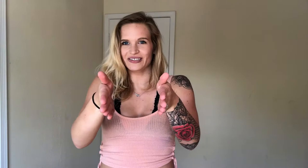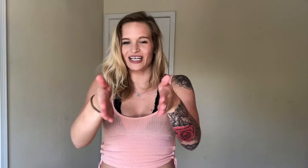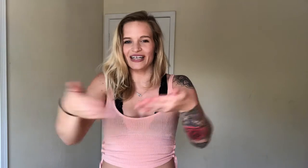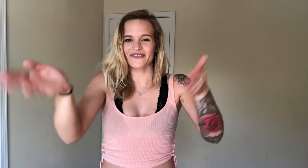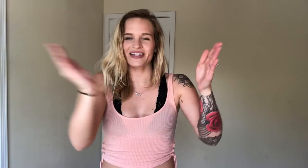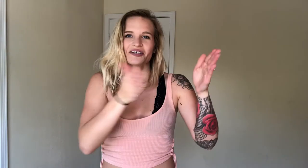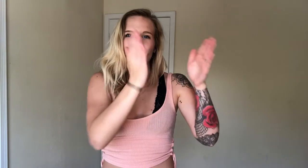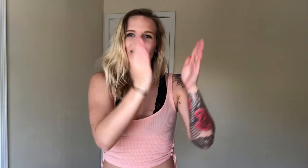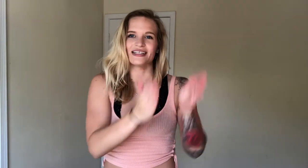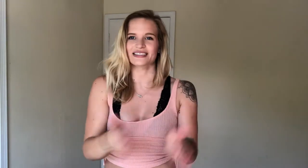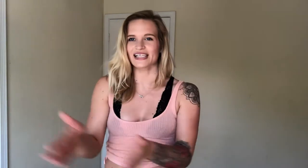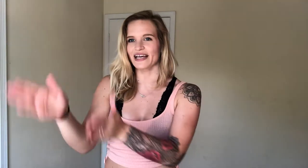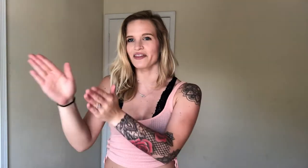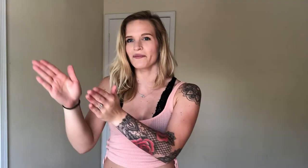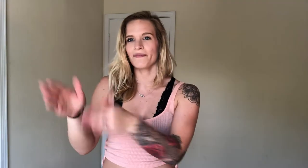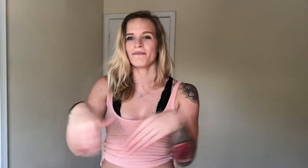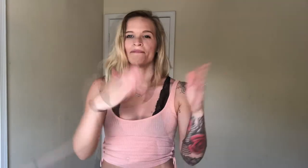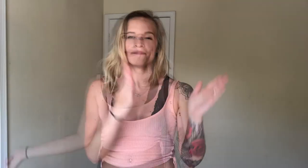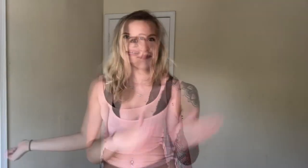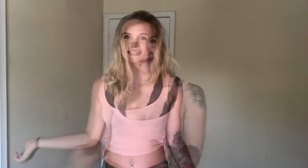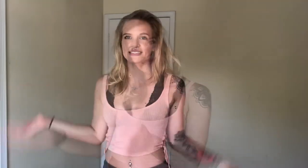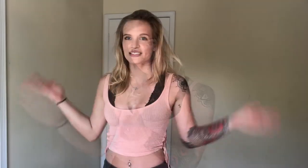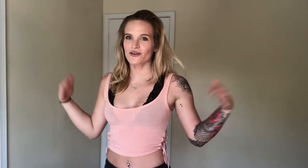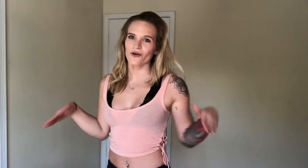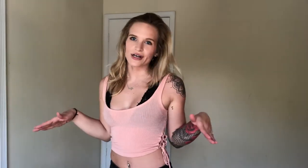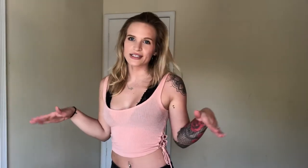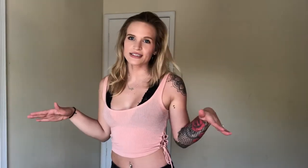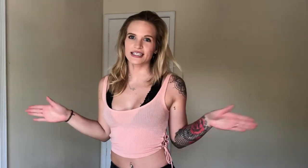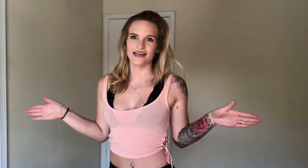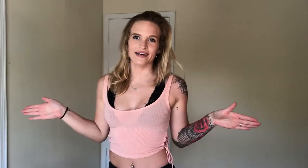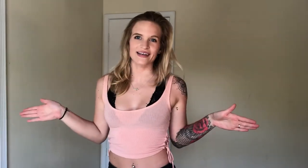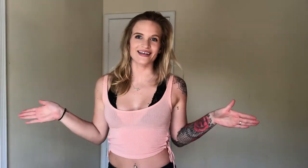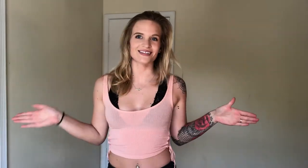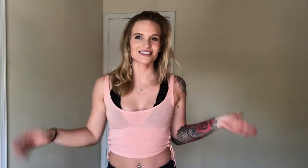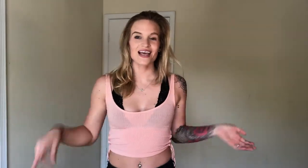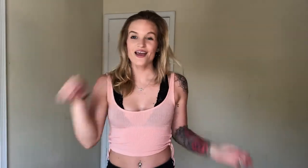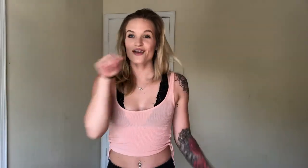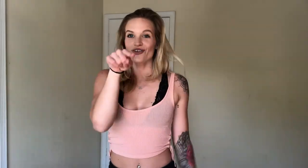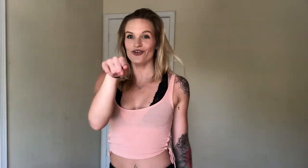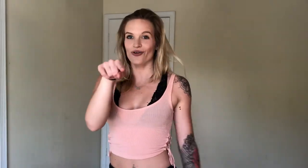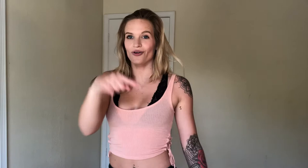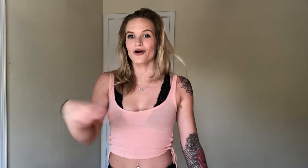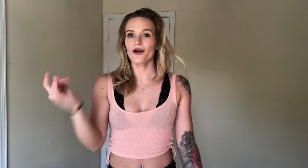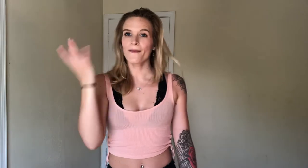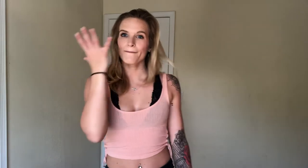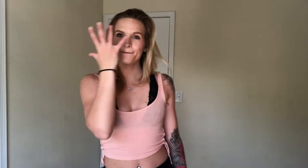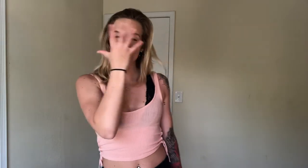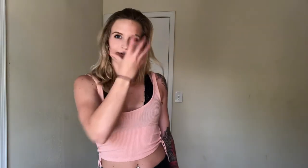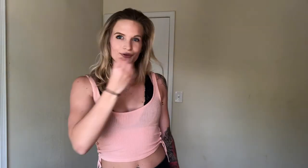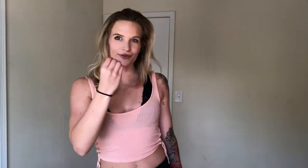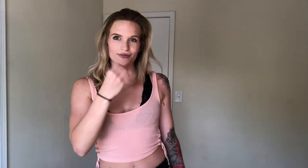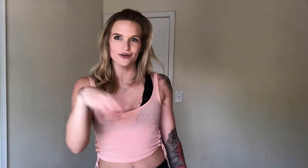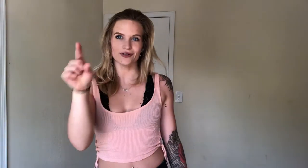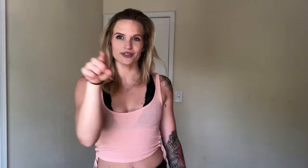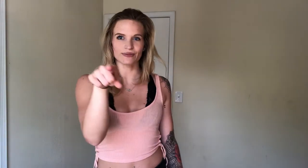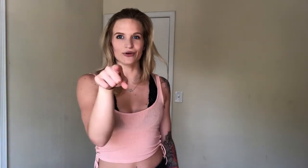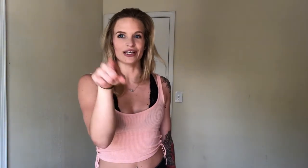line with them. And slide them. And then it's the chorus. And it's. You're. Beautiful. So point